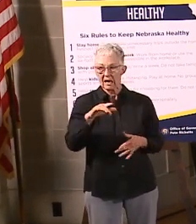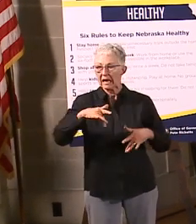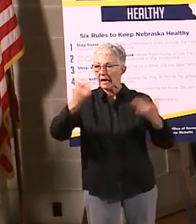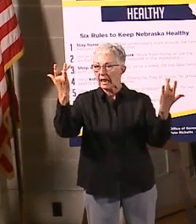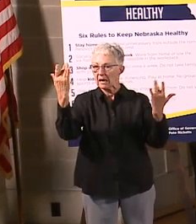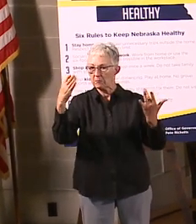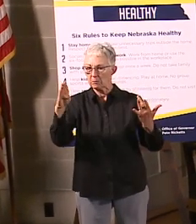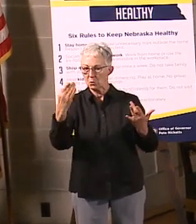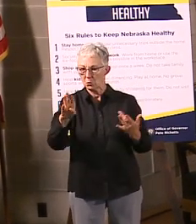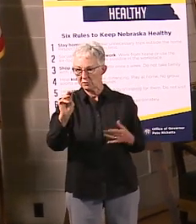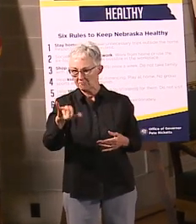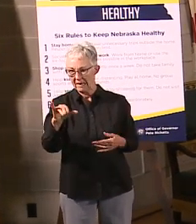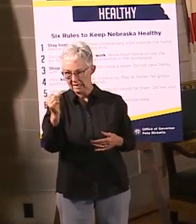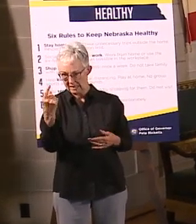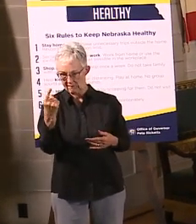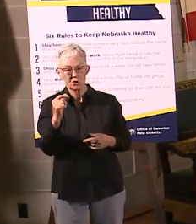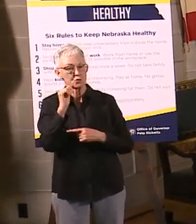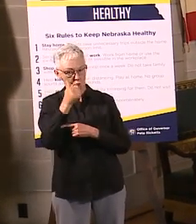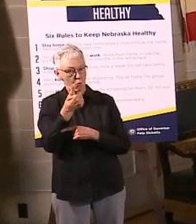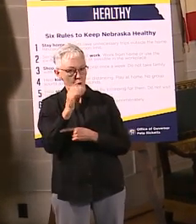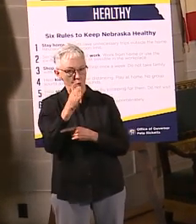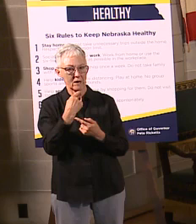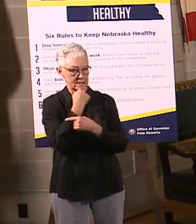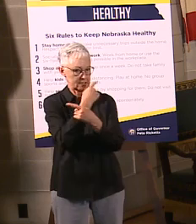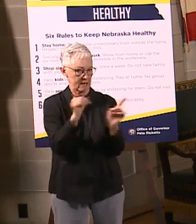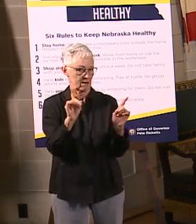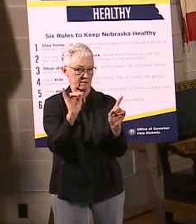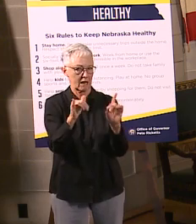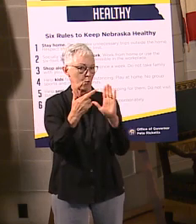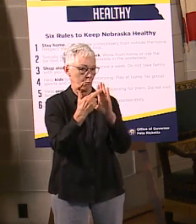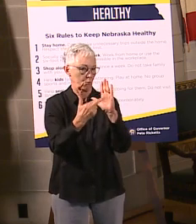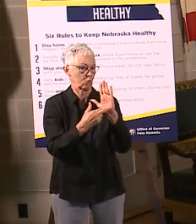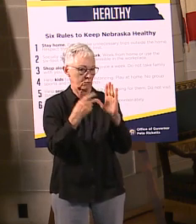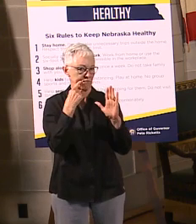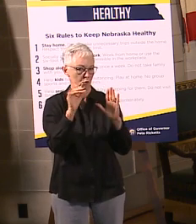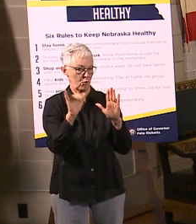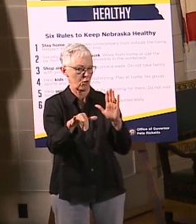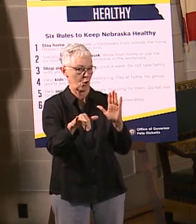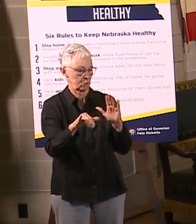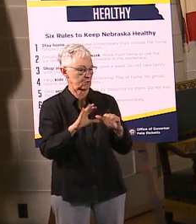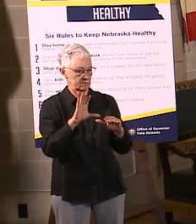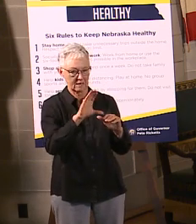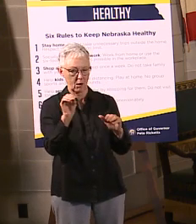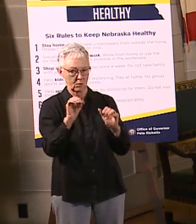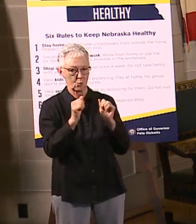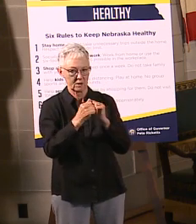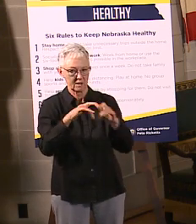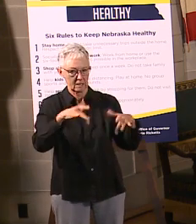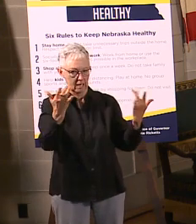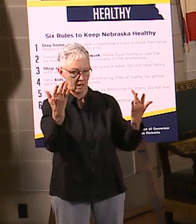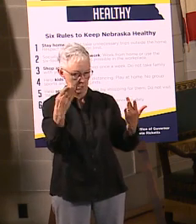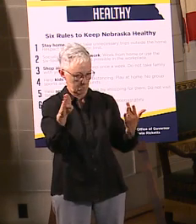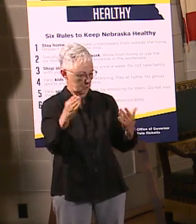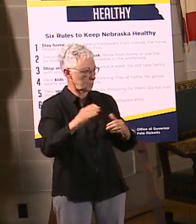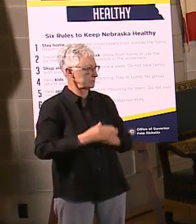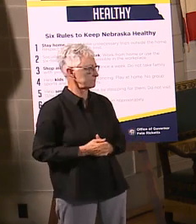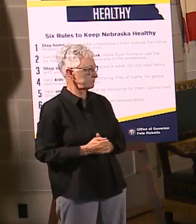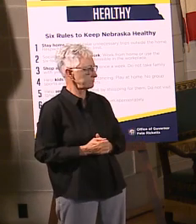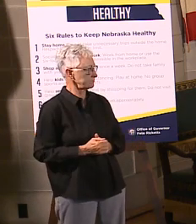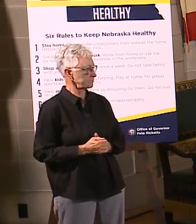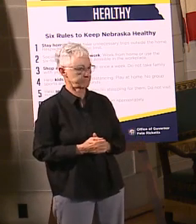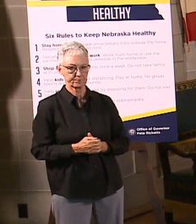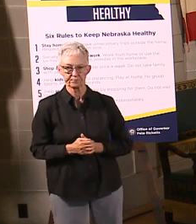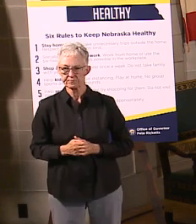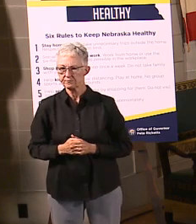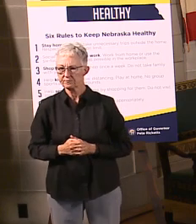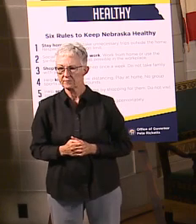published out tomorrow. But just a reminder that that's coming up for May 11th. Hospital data. Again, I want to remind people that the whole reason we do